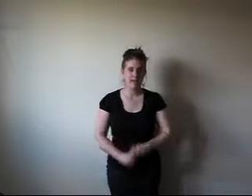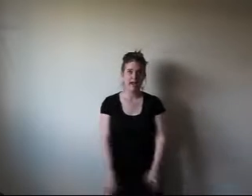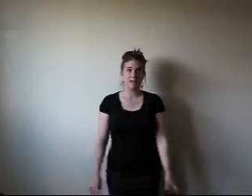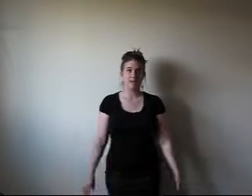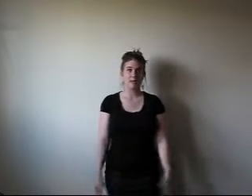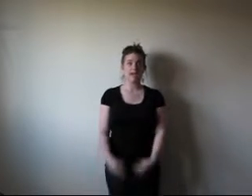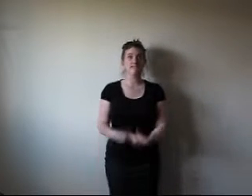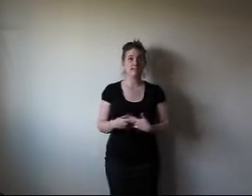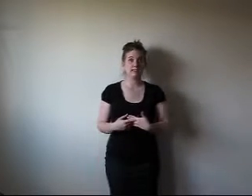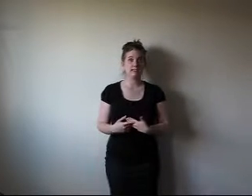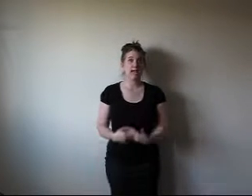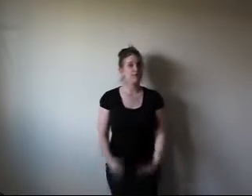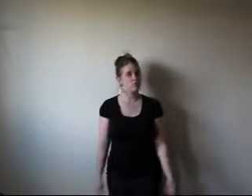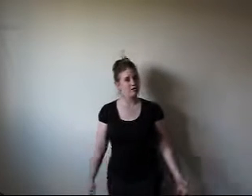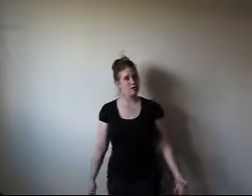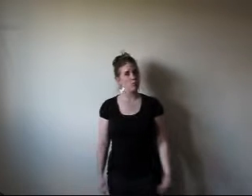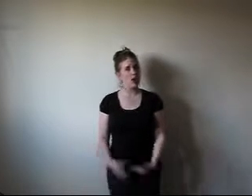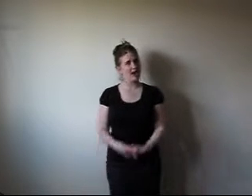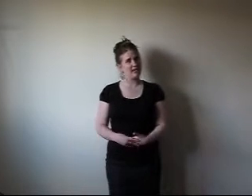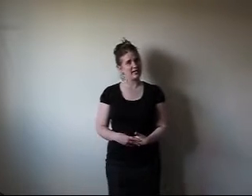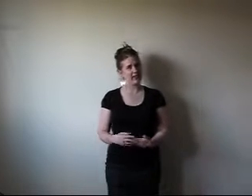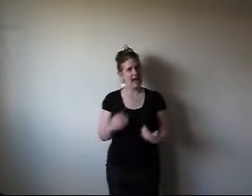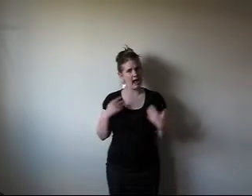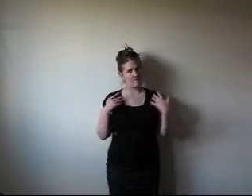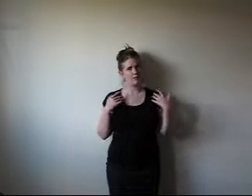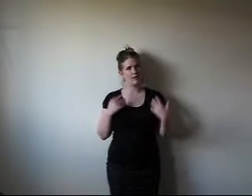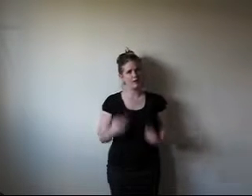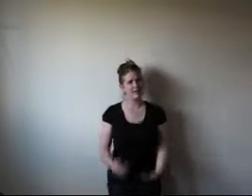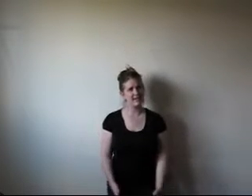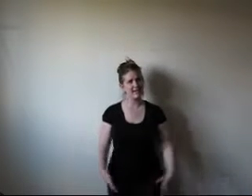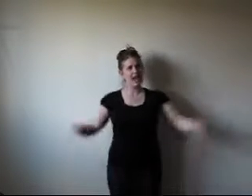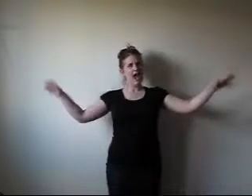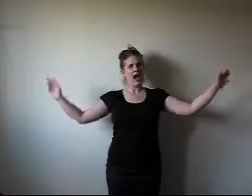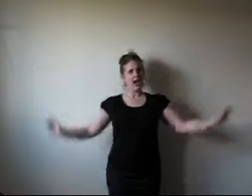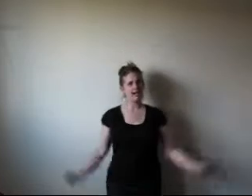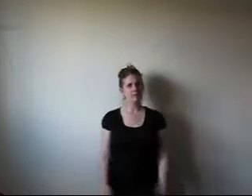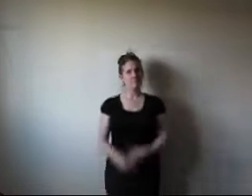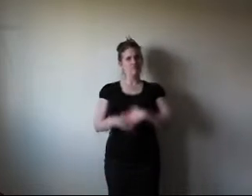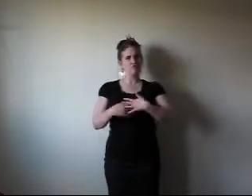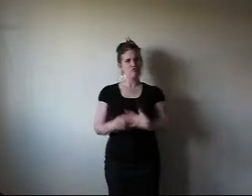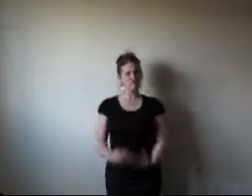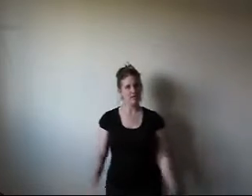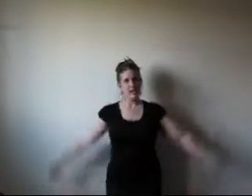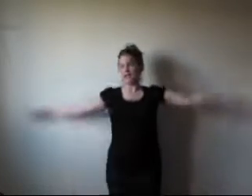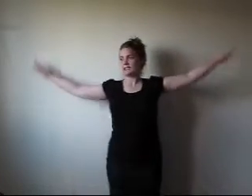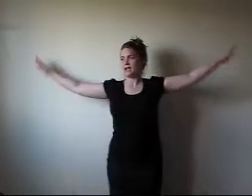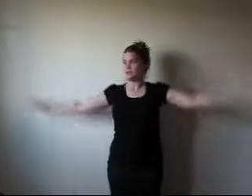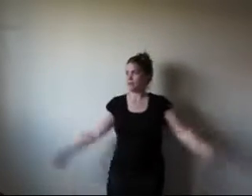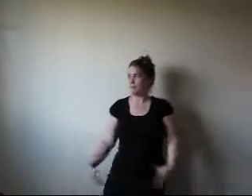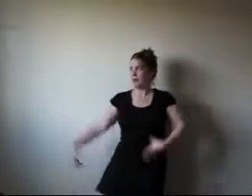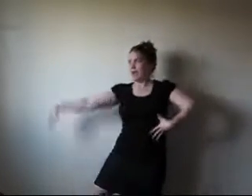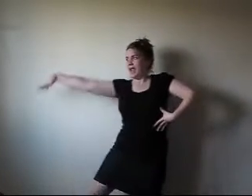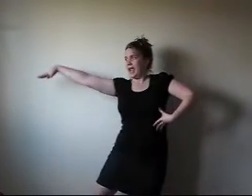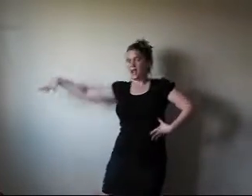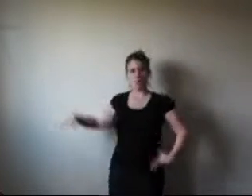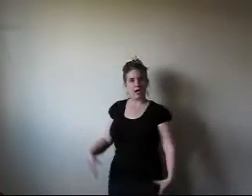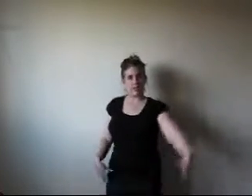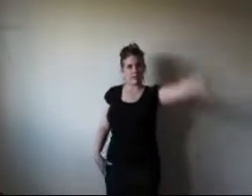And I'm doing a lot of this. I don't really know why. It's like a habit when I'm thinking. I like to move. It's like I do a little ballet while I'm